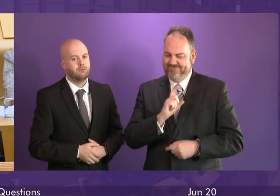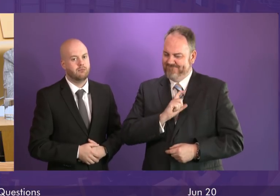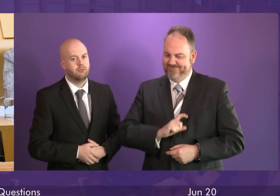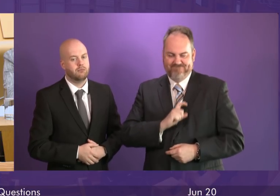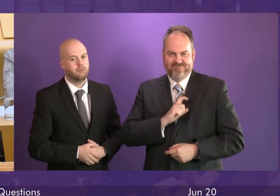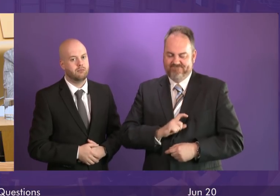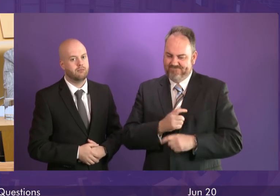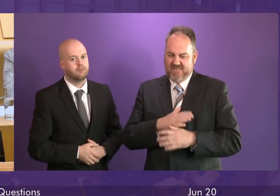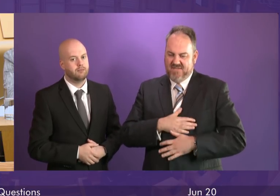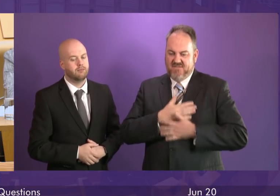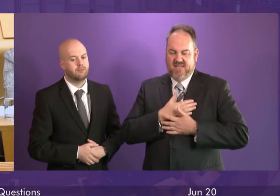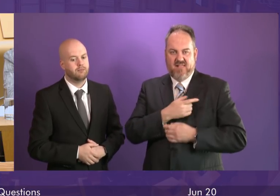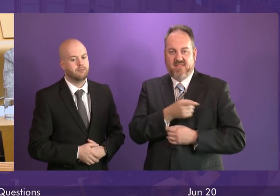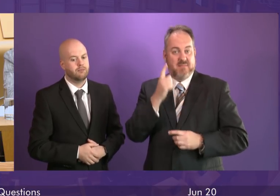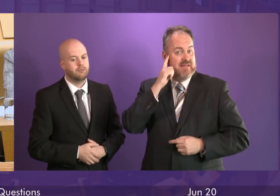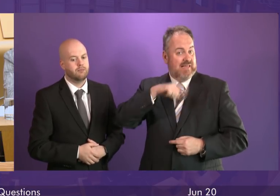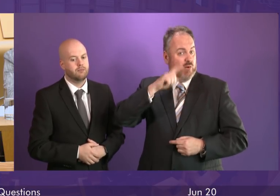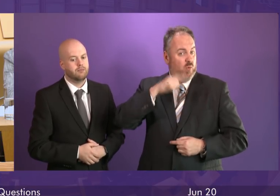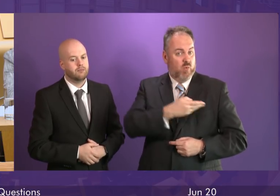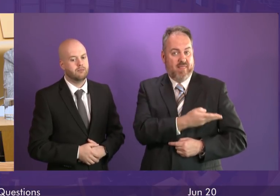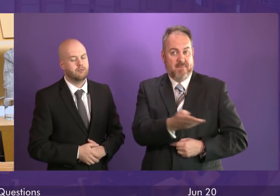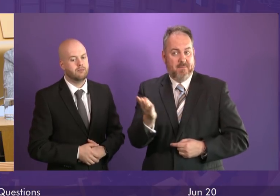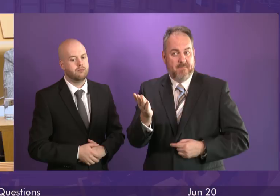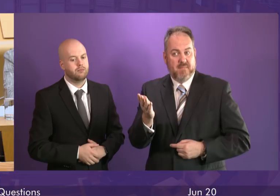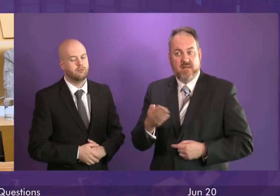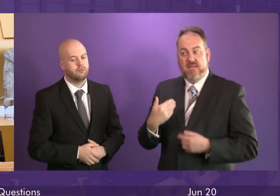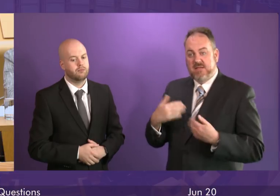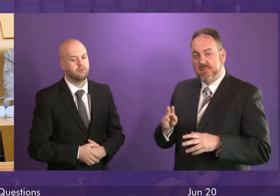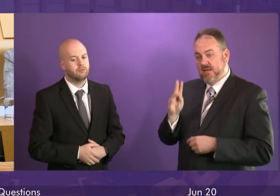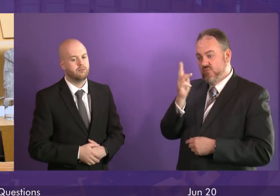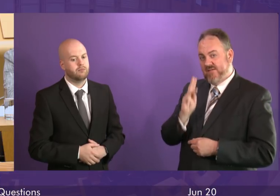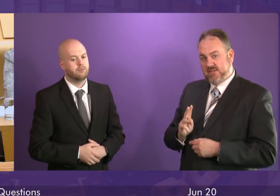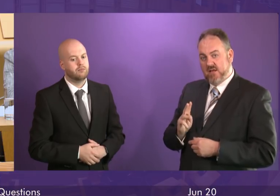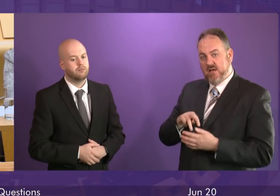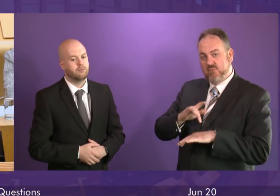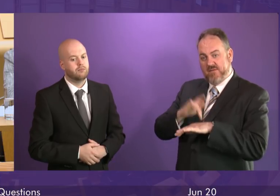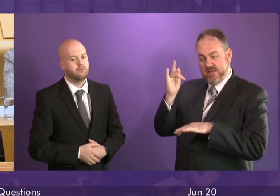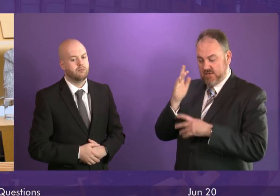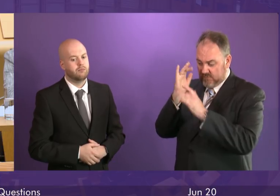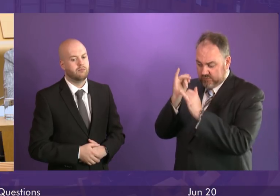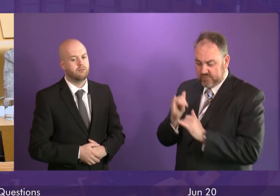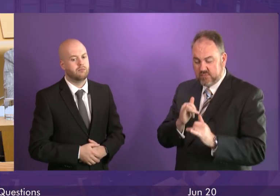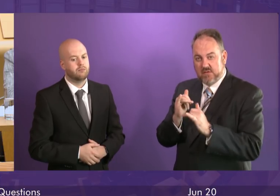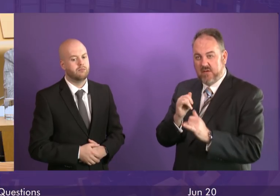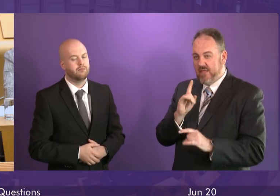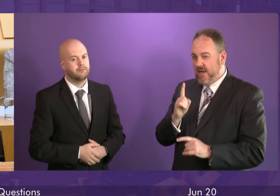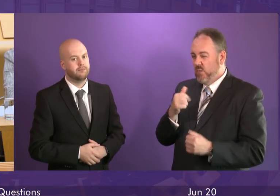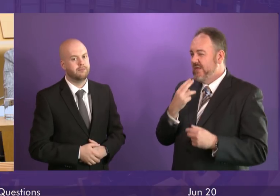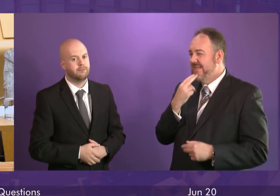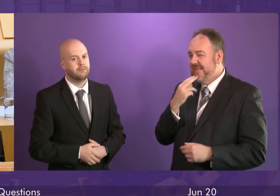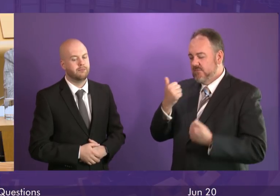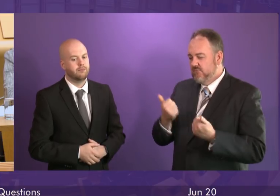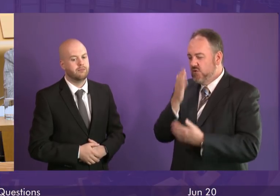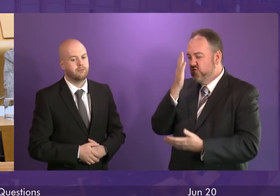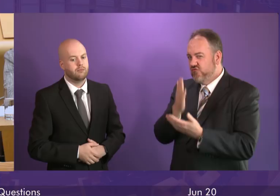are not being taken seriously. As Professor Andrew Waterston of Stirling University has said, trust, transparency and good communication